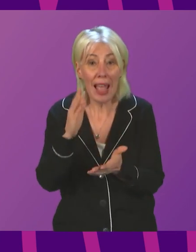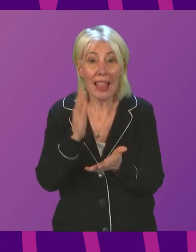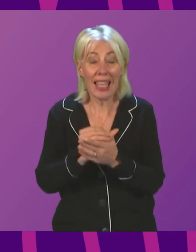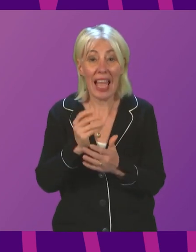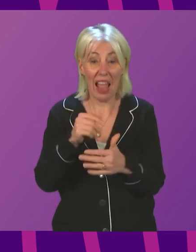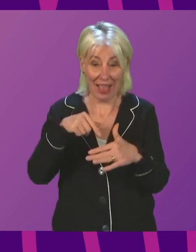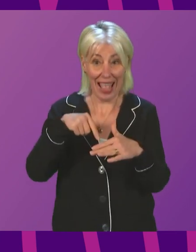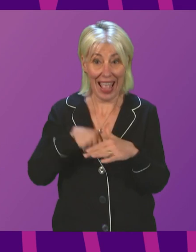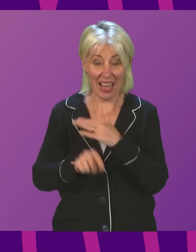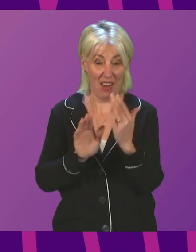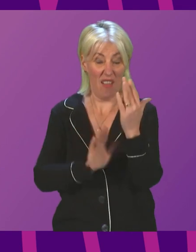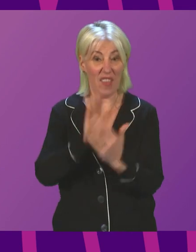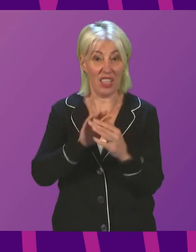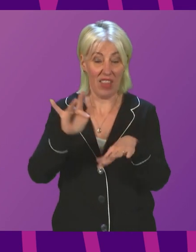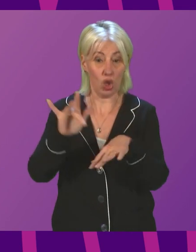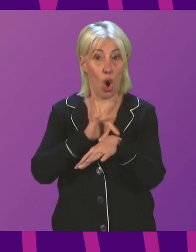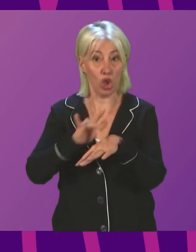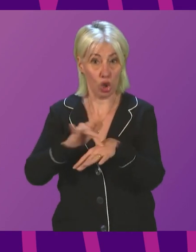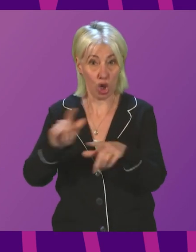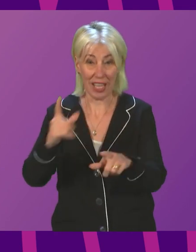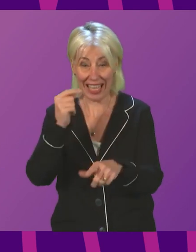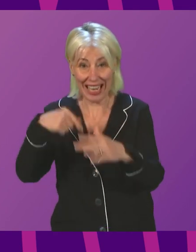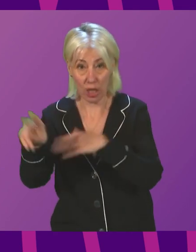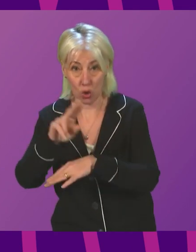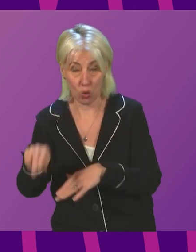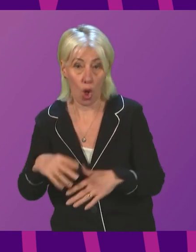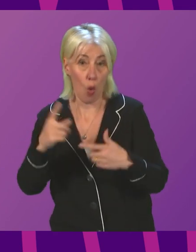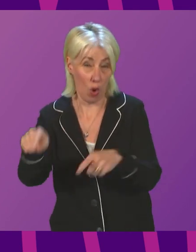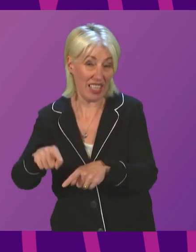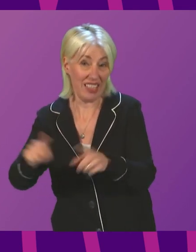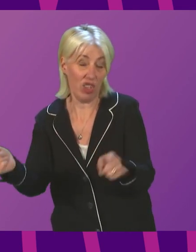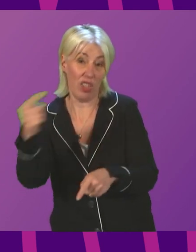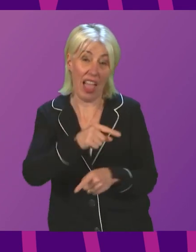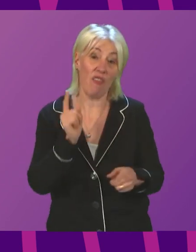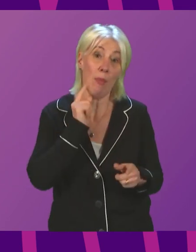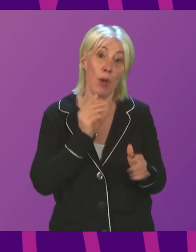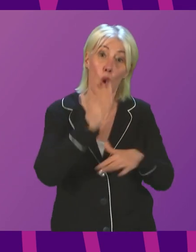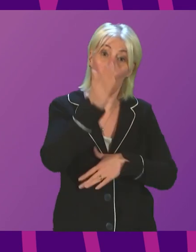between that and thousands of people going to the playhouse?